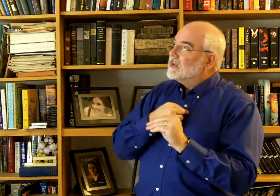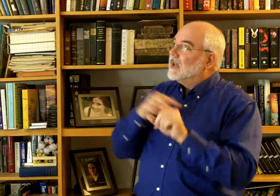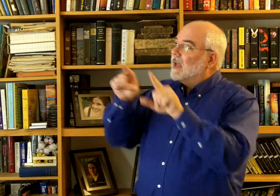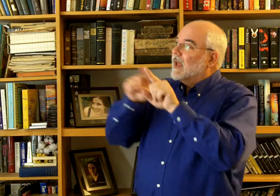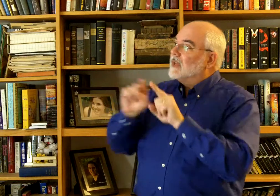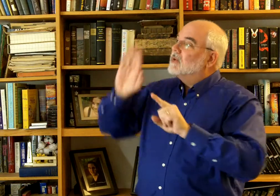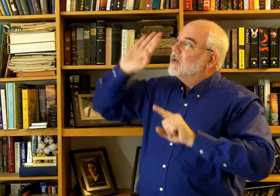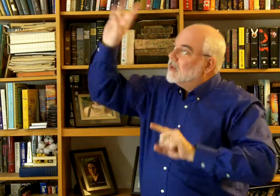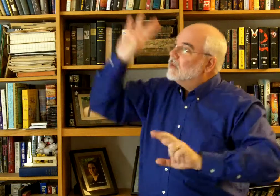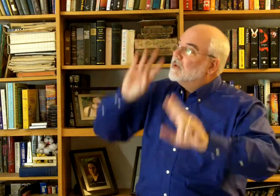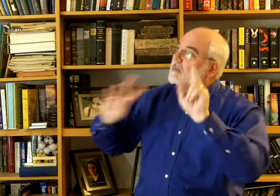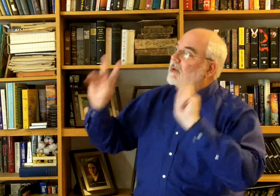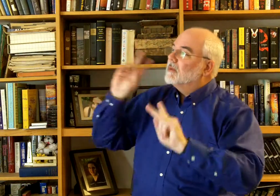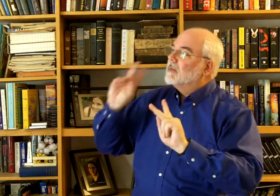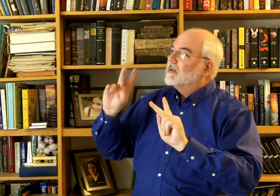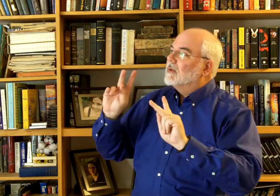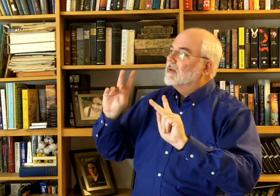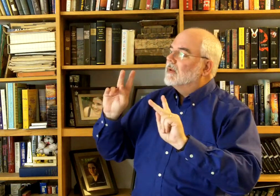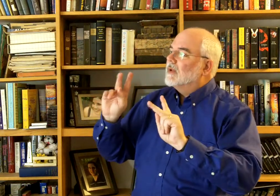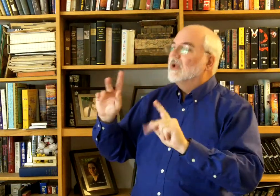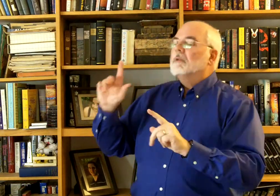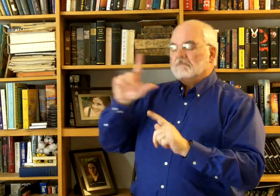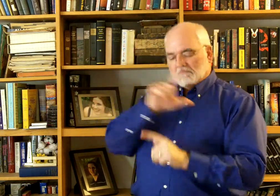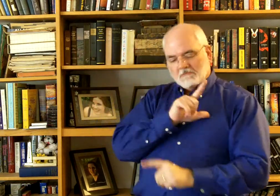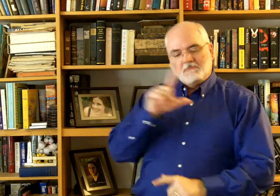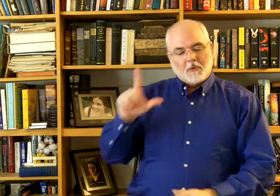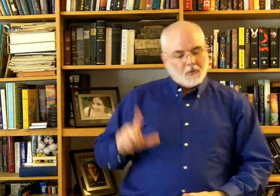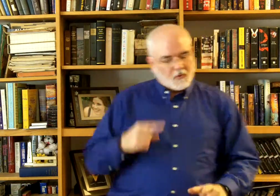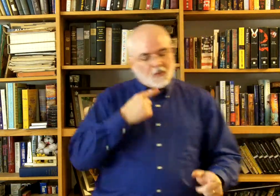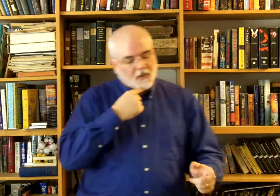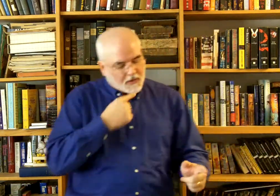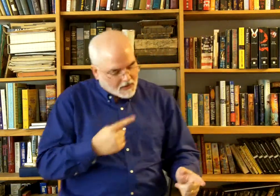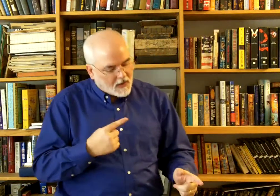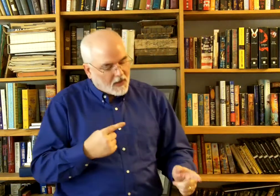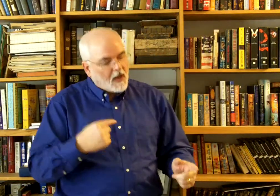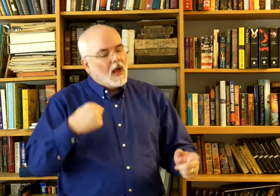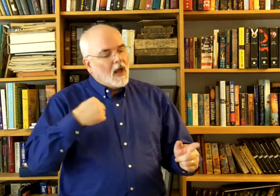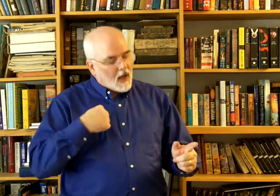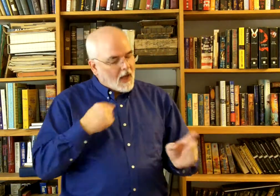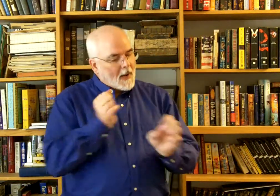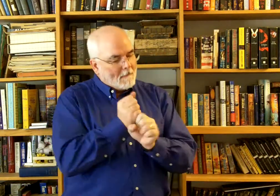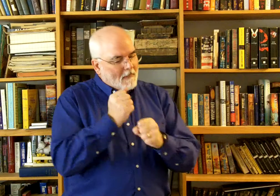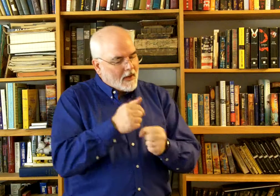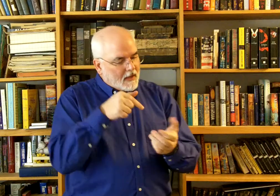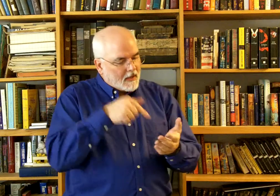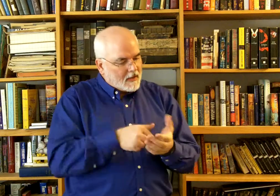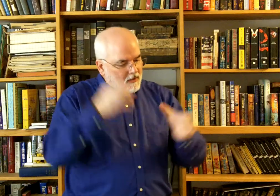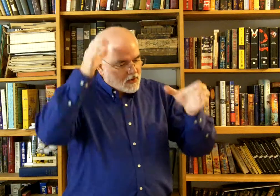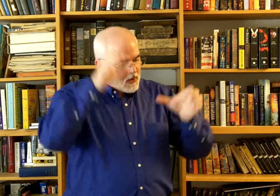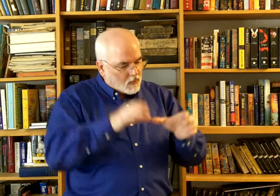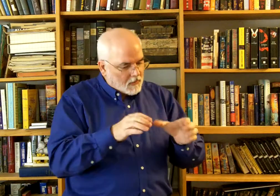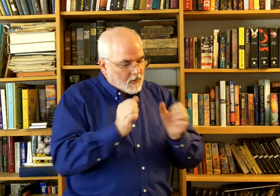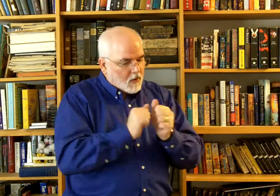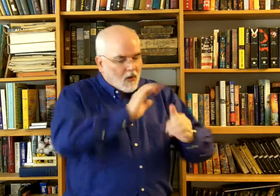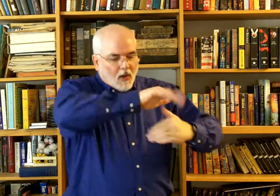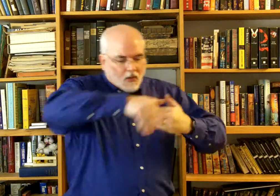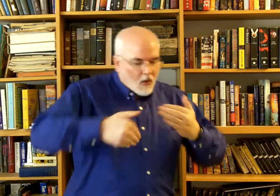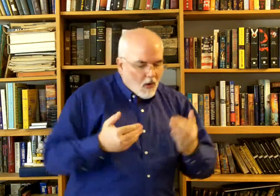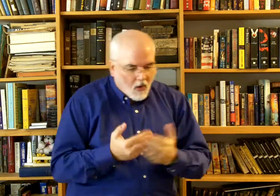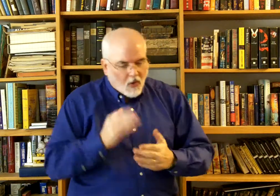people. And the Lord said, I am making this agreement with all of your people.